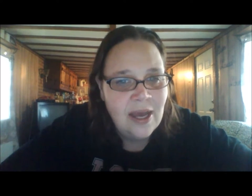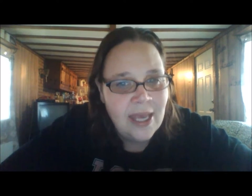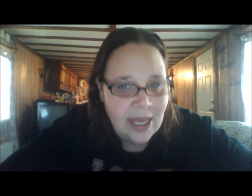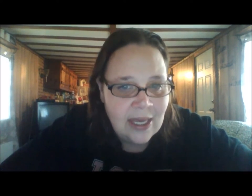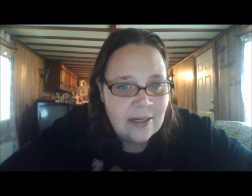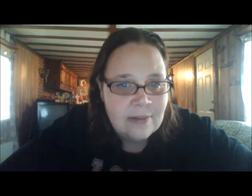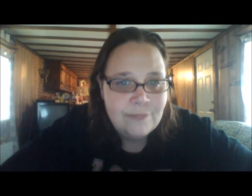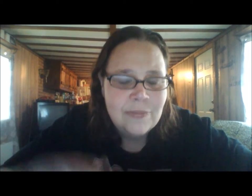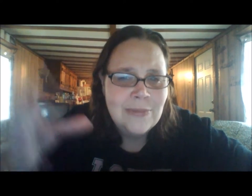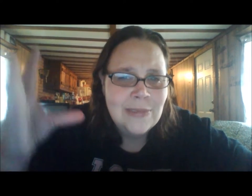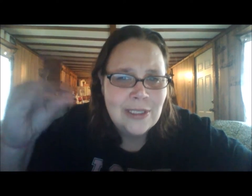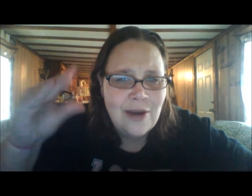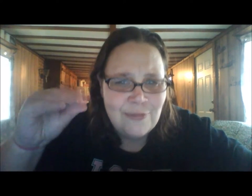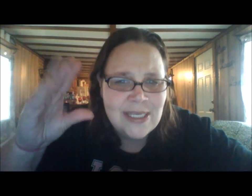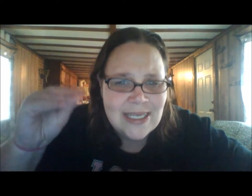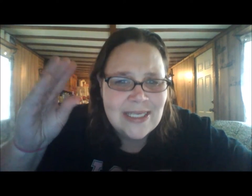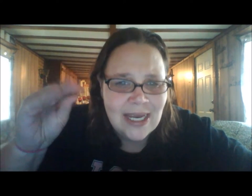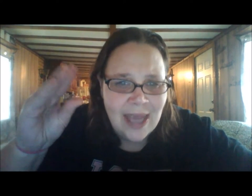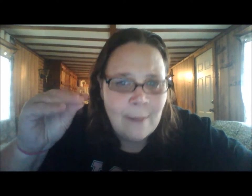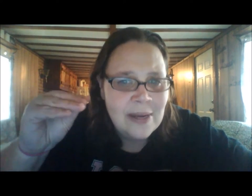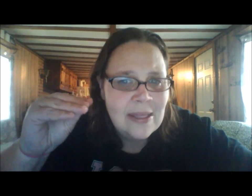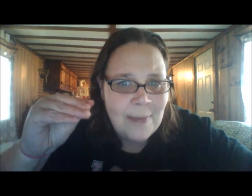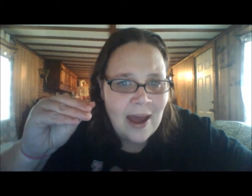I can. Sorry for my friends like yapping in the back.